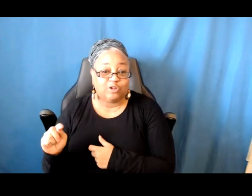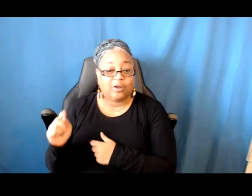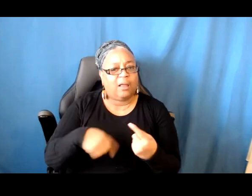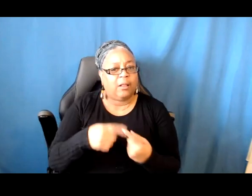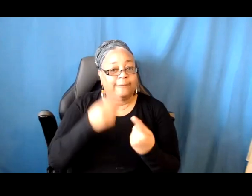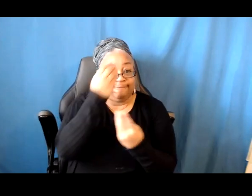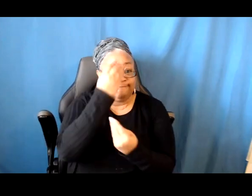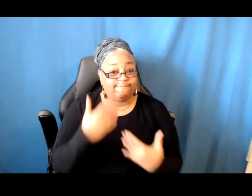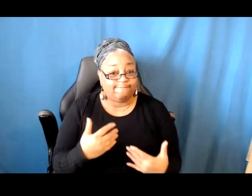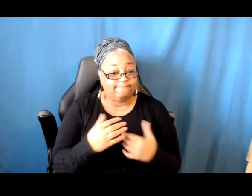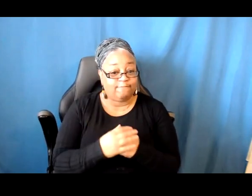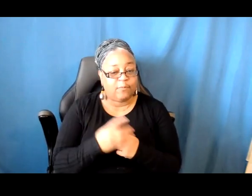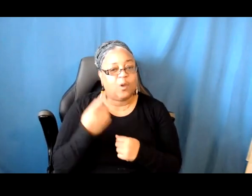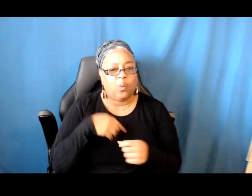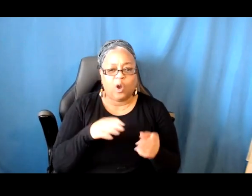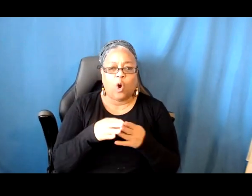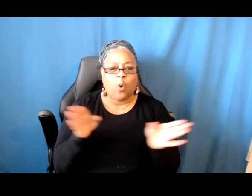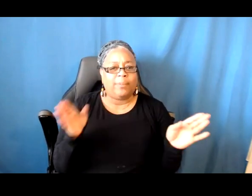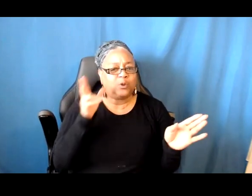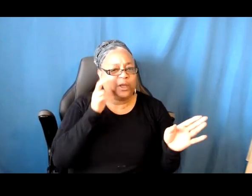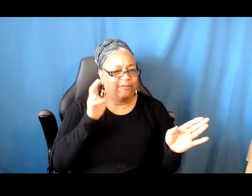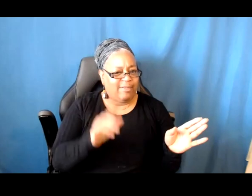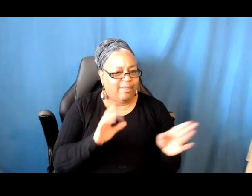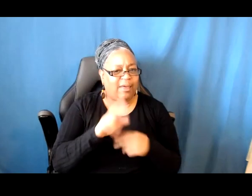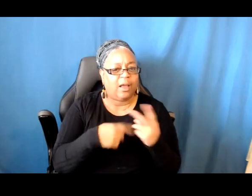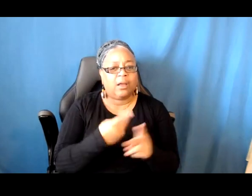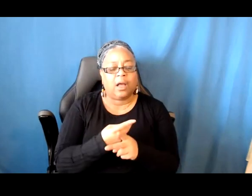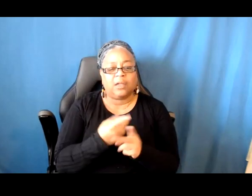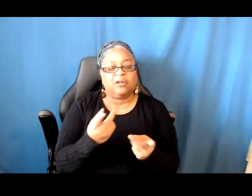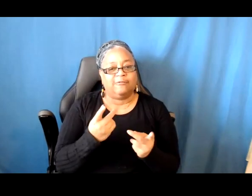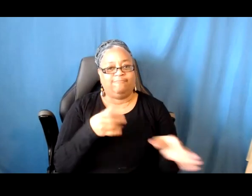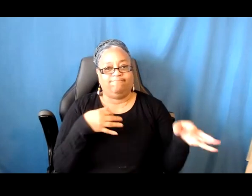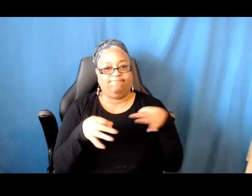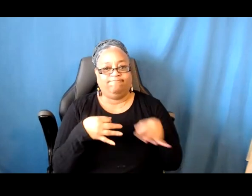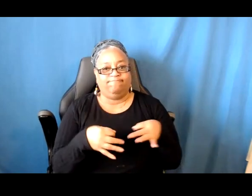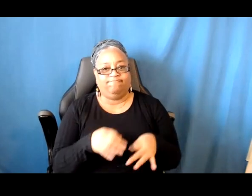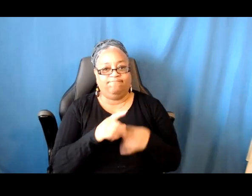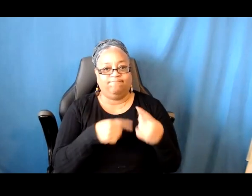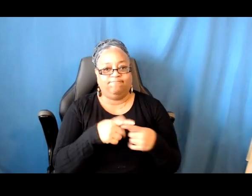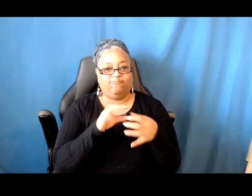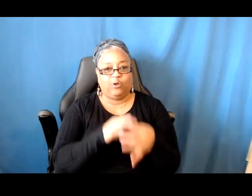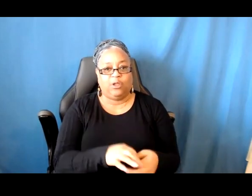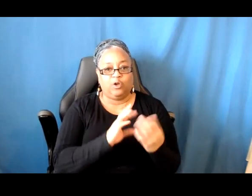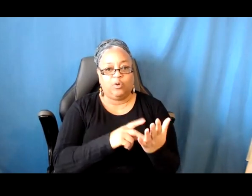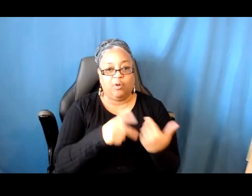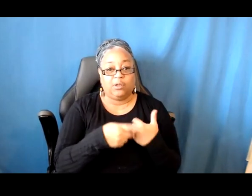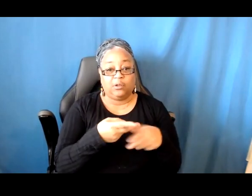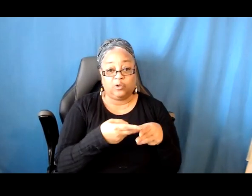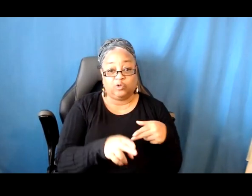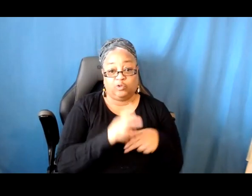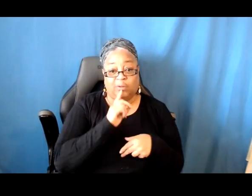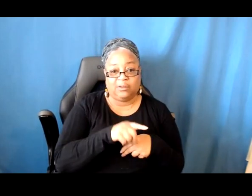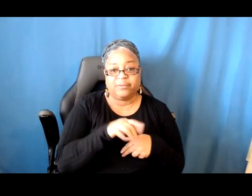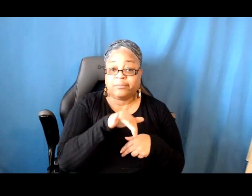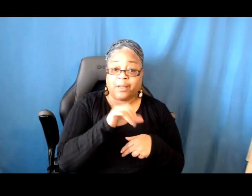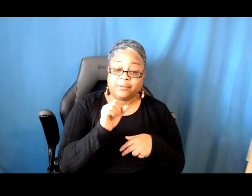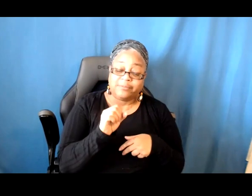that kind of framing of a project. So yes, the short answer is designers and architects could certainly be considered artists, if